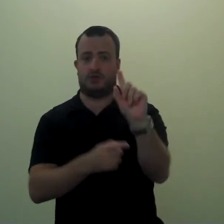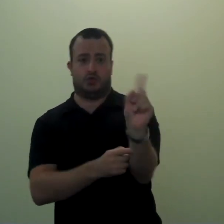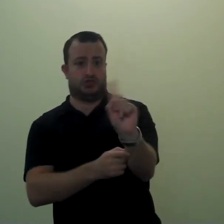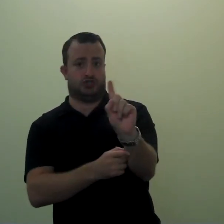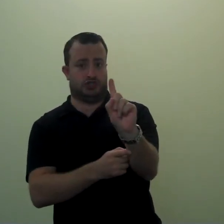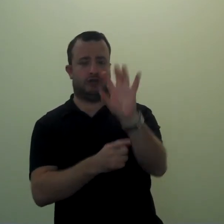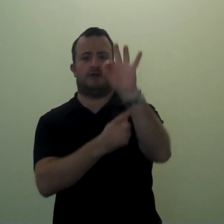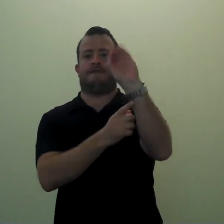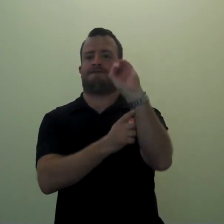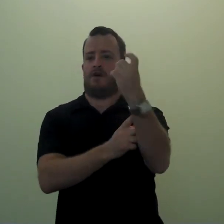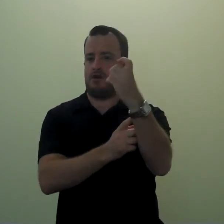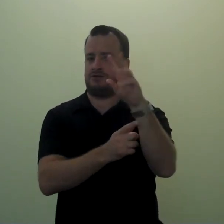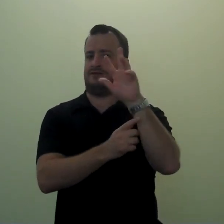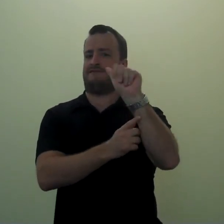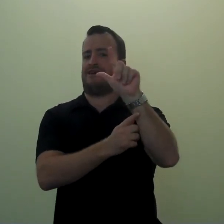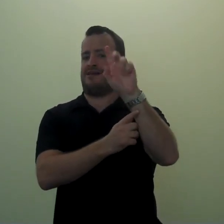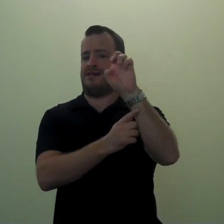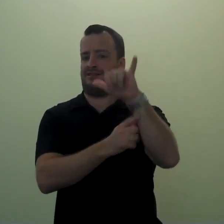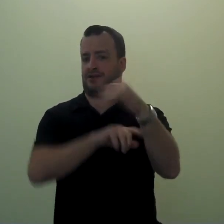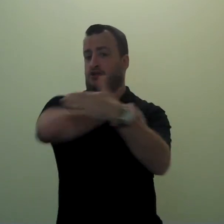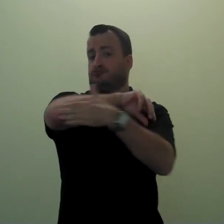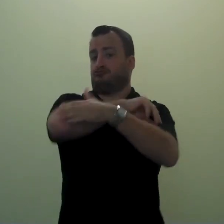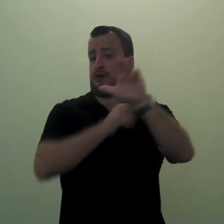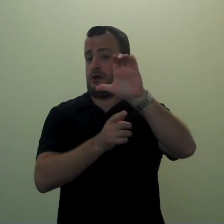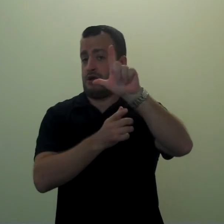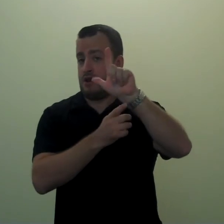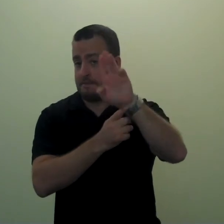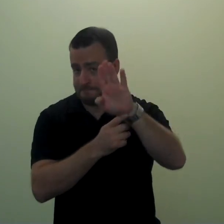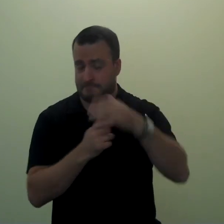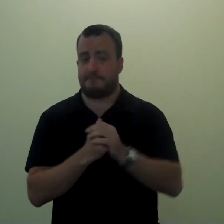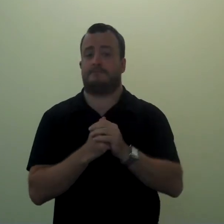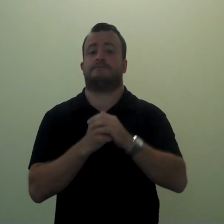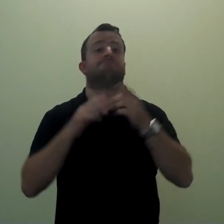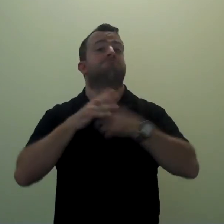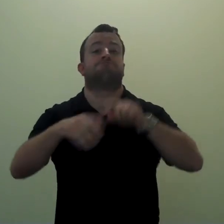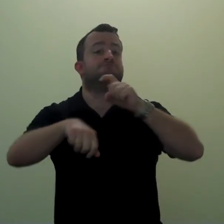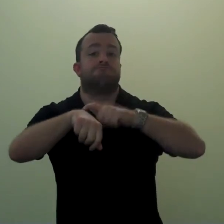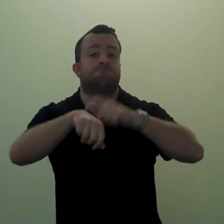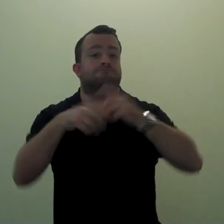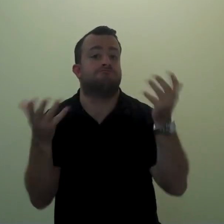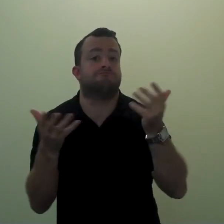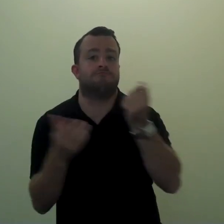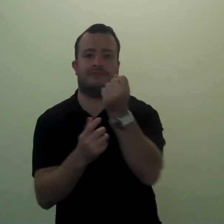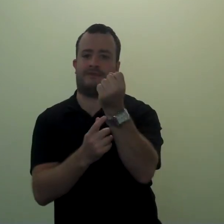16, at the Fox Valley Country Club, at 11.30 a.m.